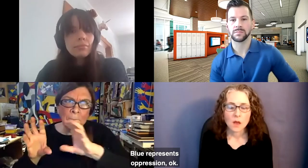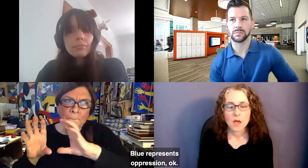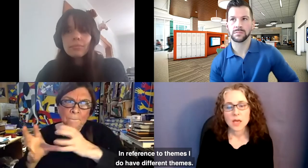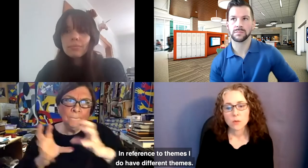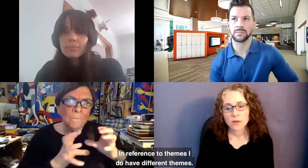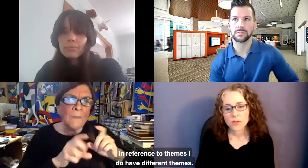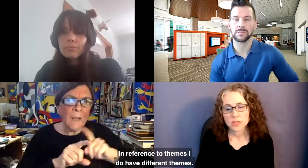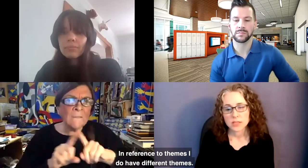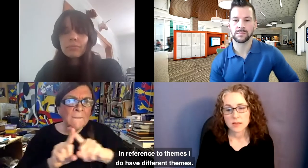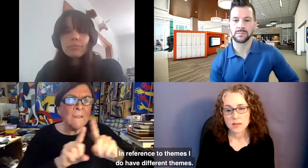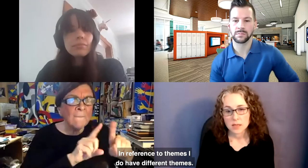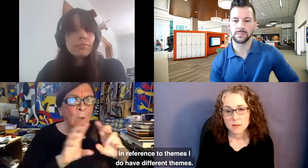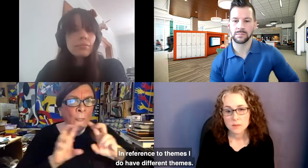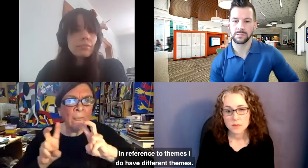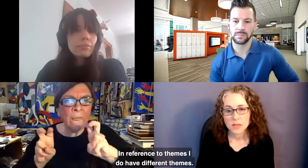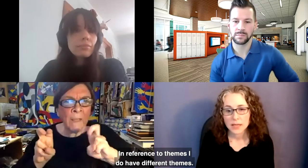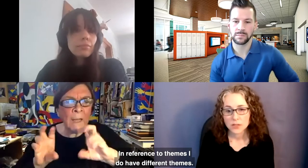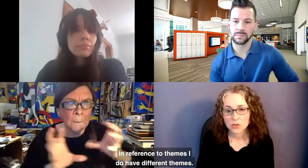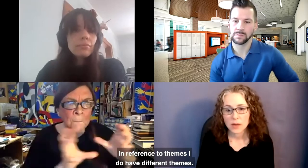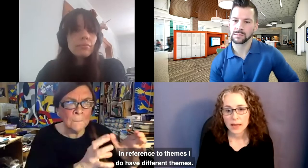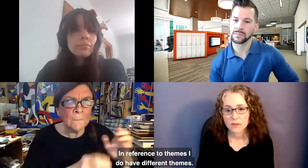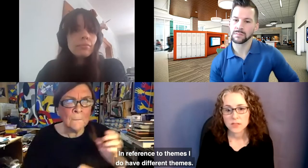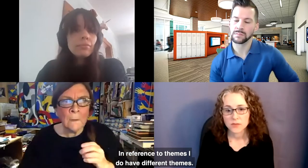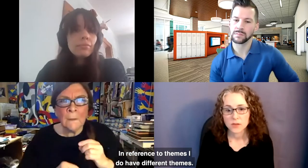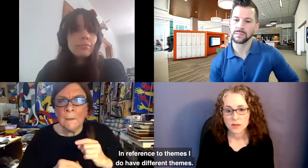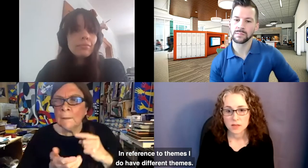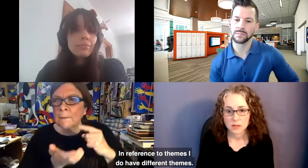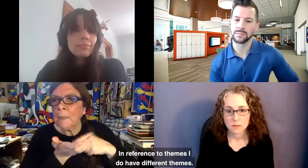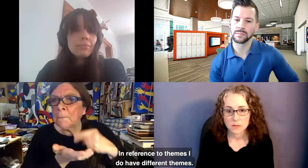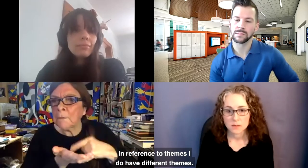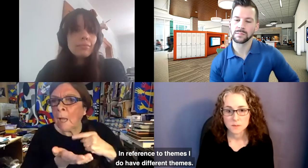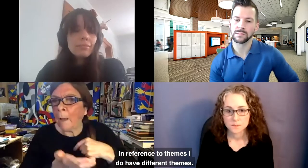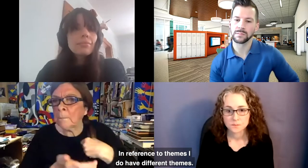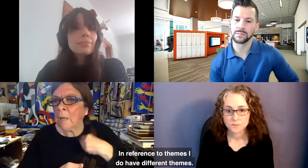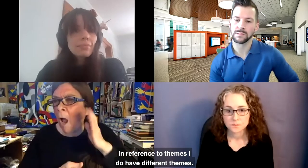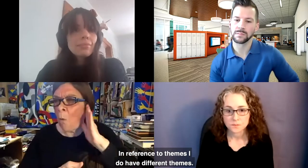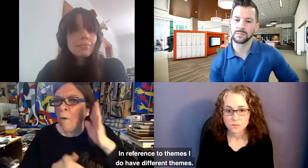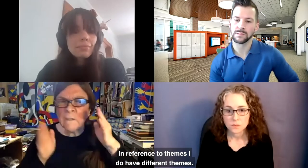In reference to themes, I do have different themes.